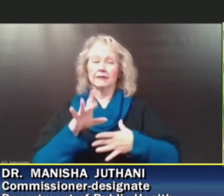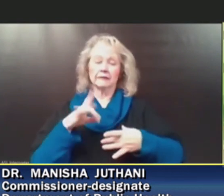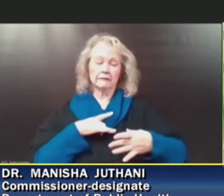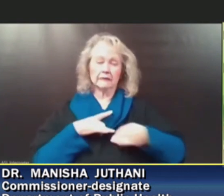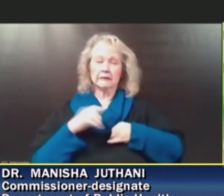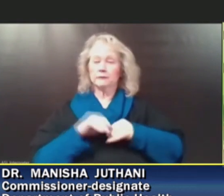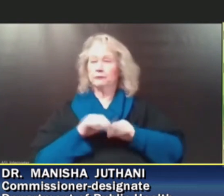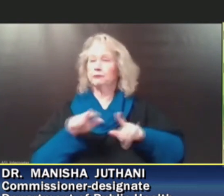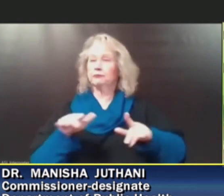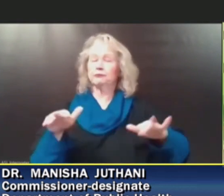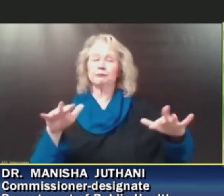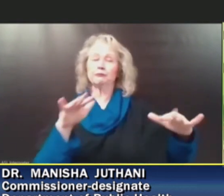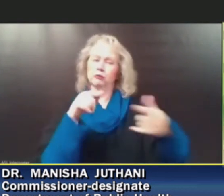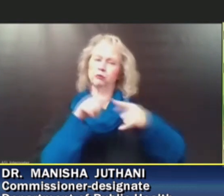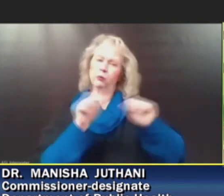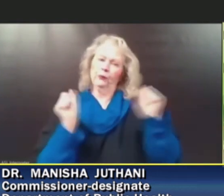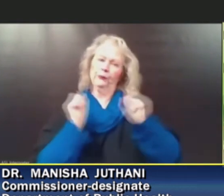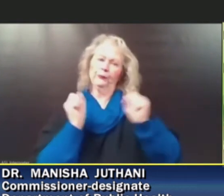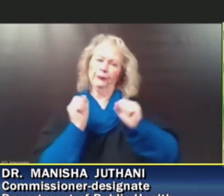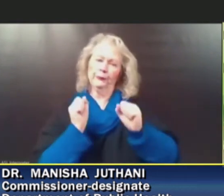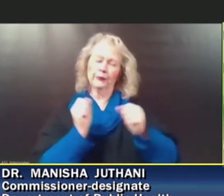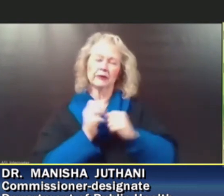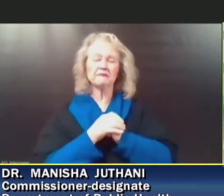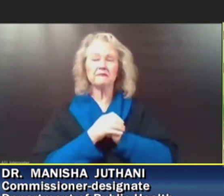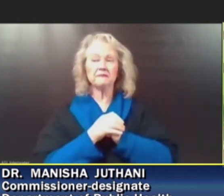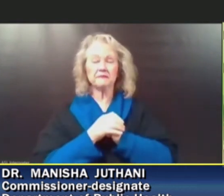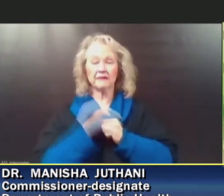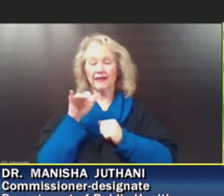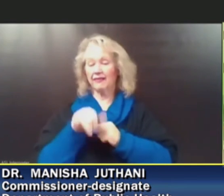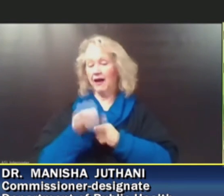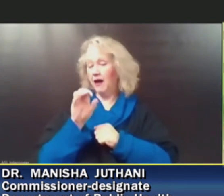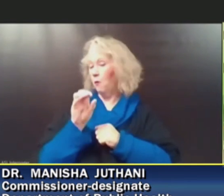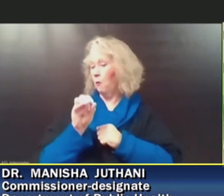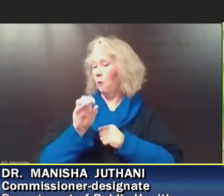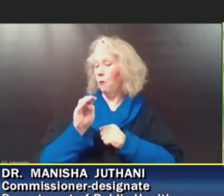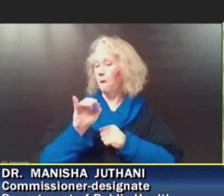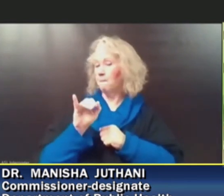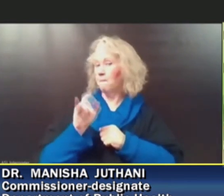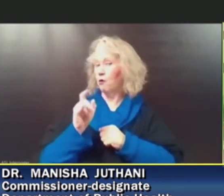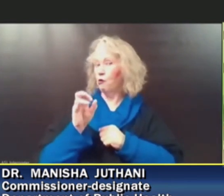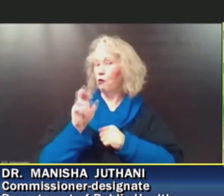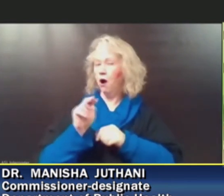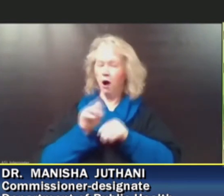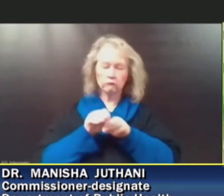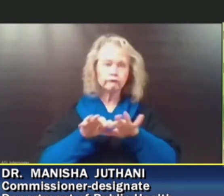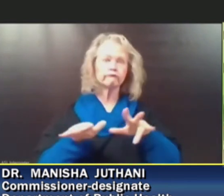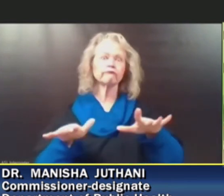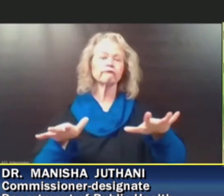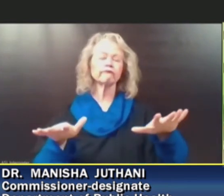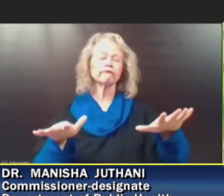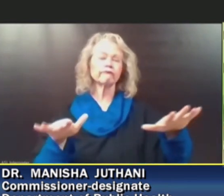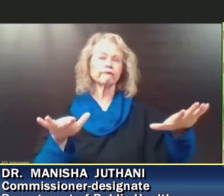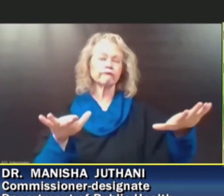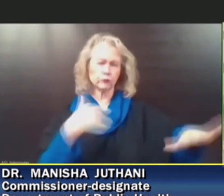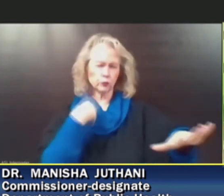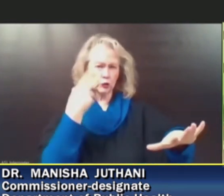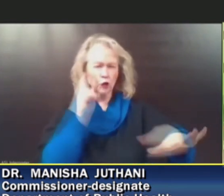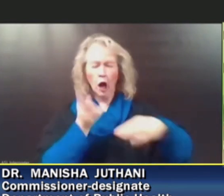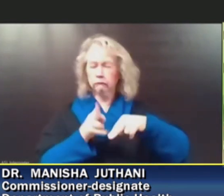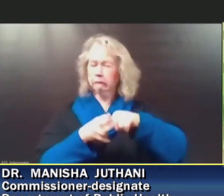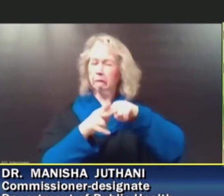winter time. And what we've seen with this Omicron wave is that we had a very rapid uptick.